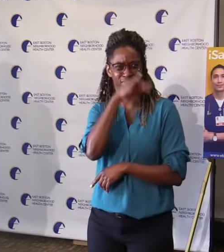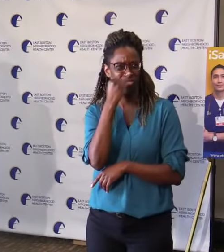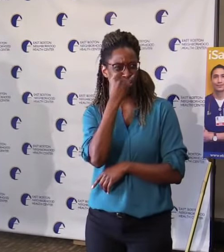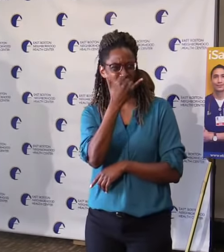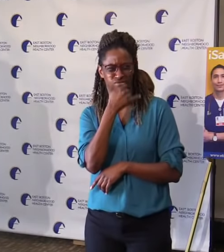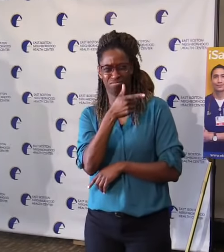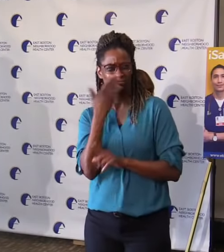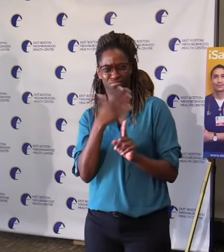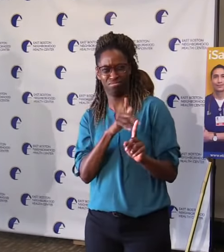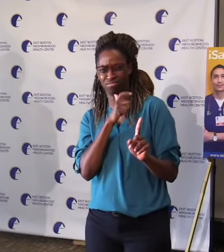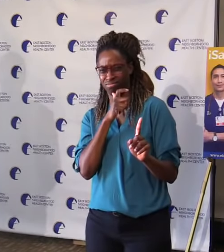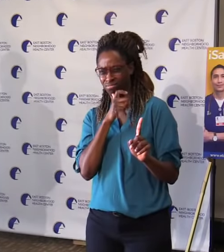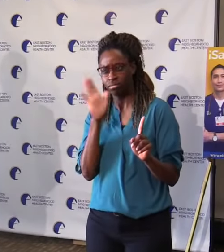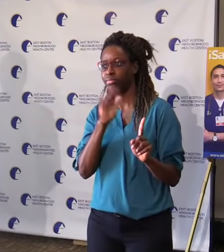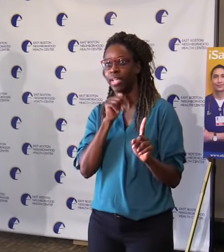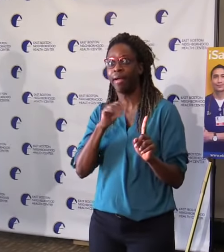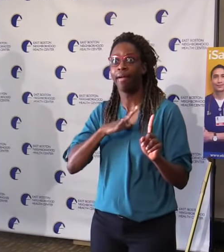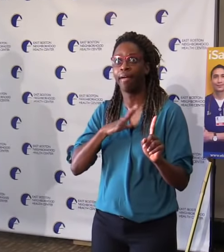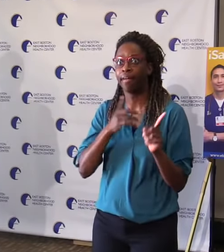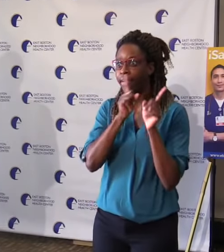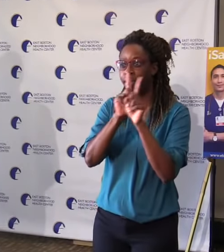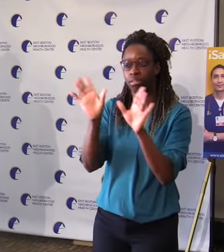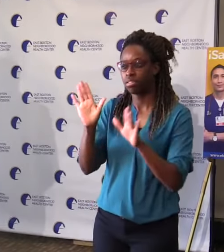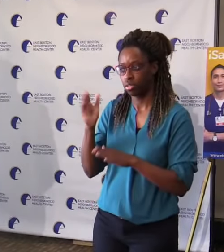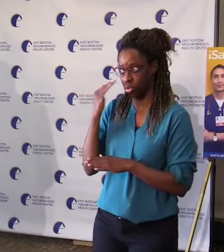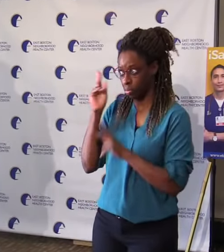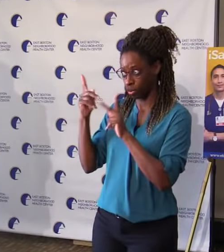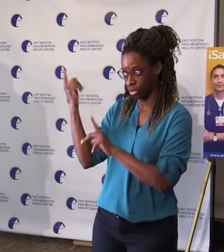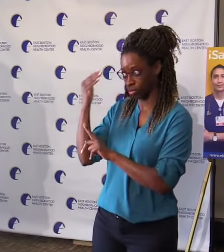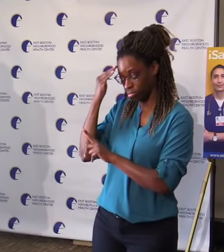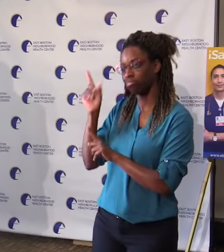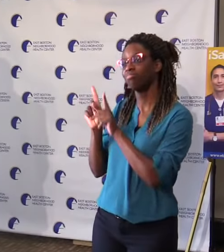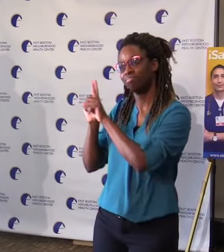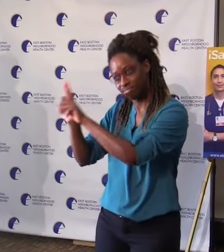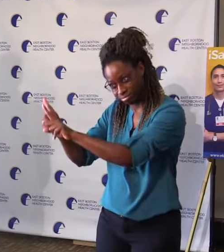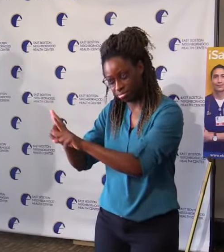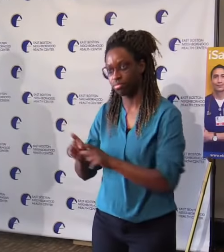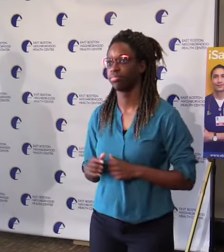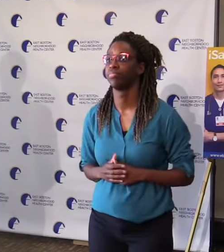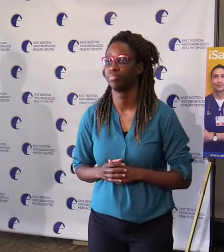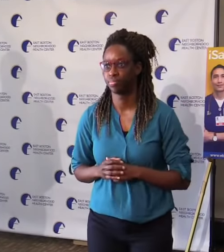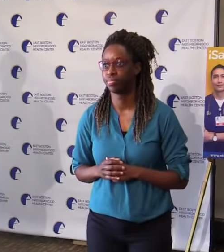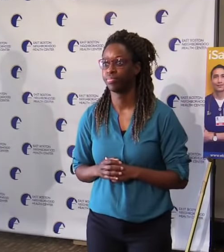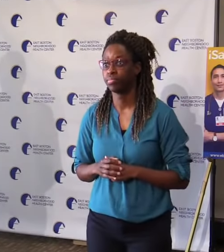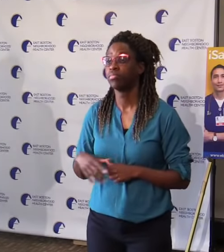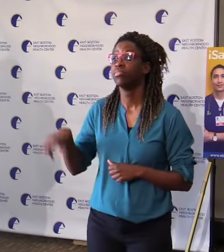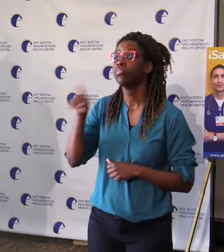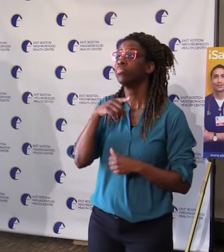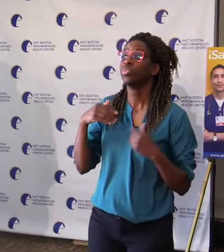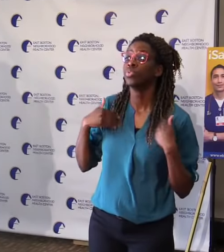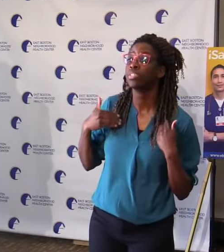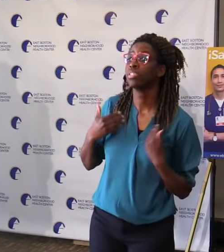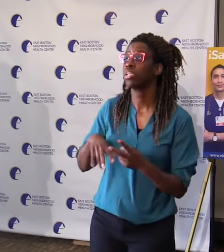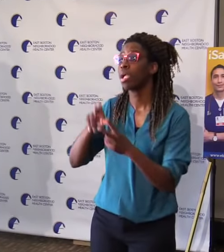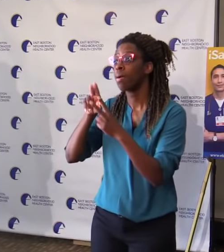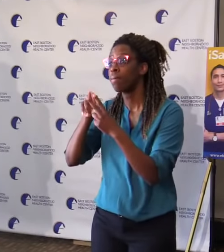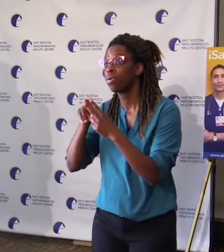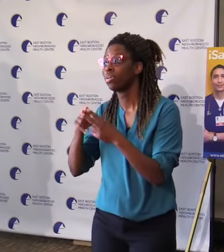companion, whether that's a child, a companion, a spouse, a neighbor, or a caregiver.